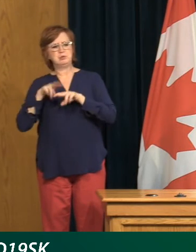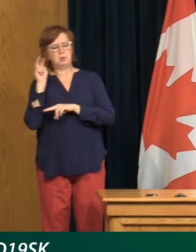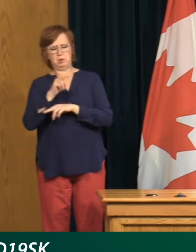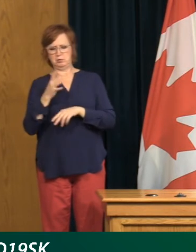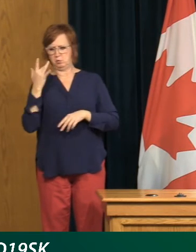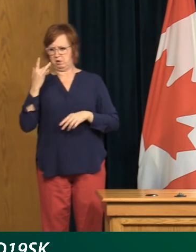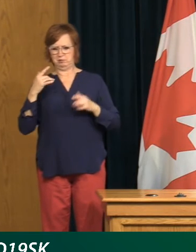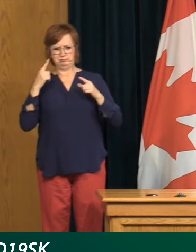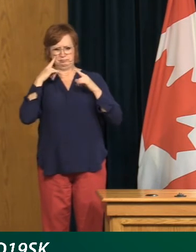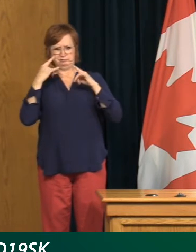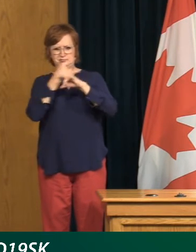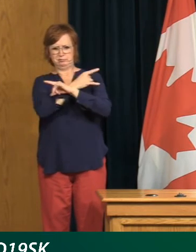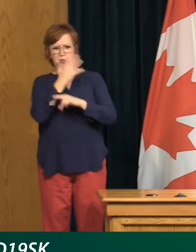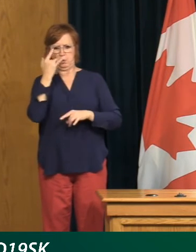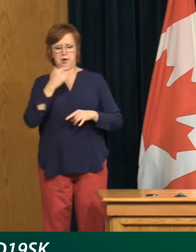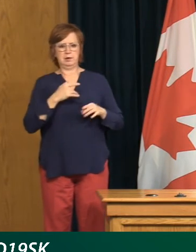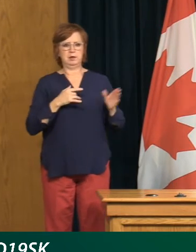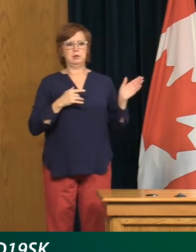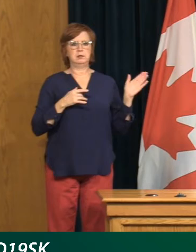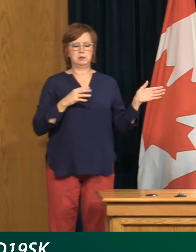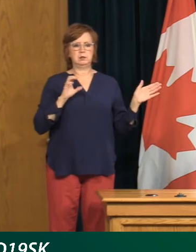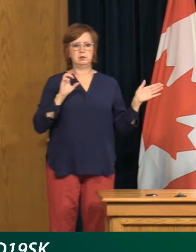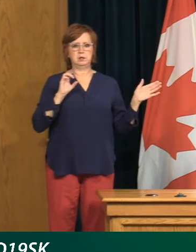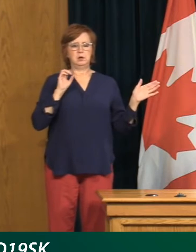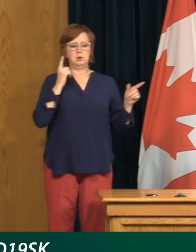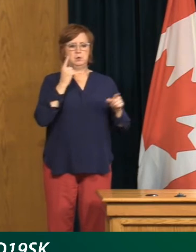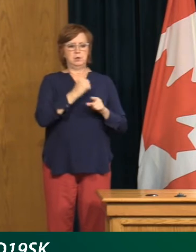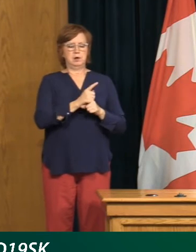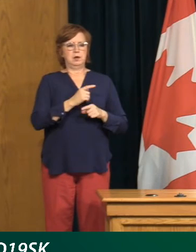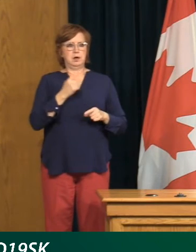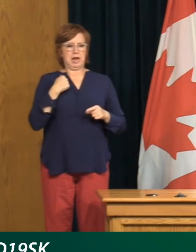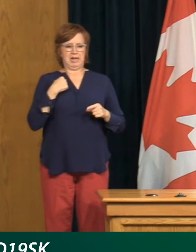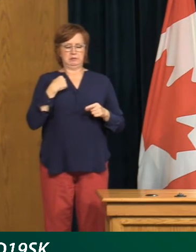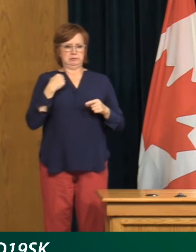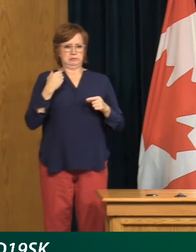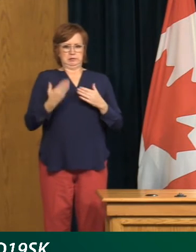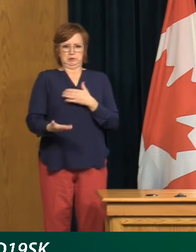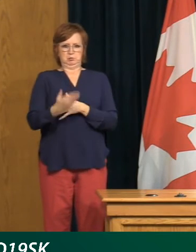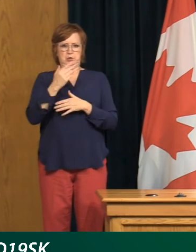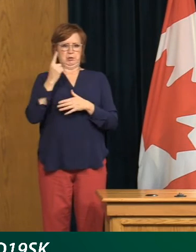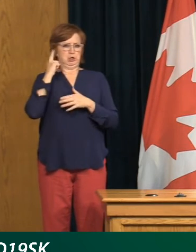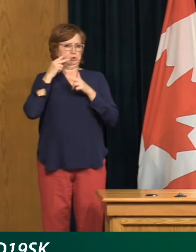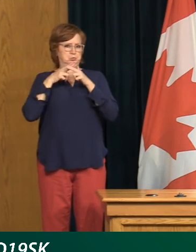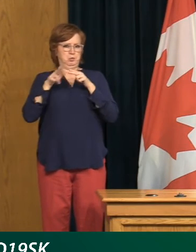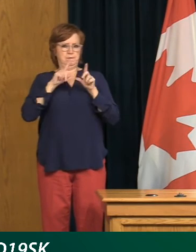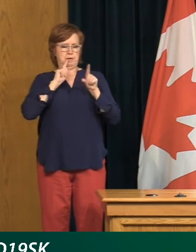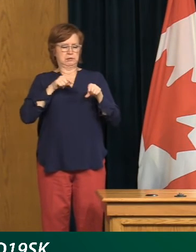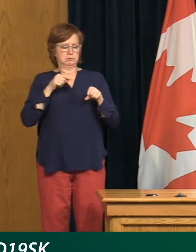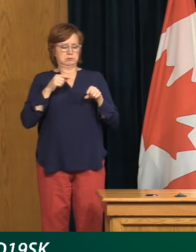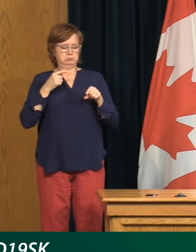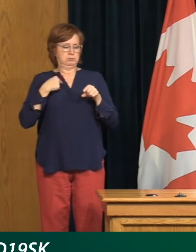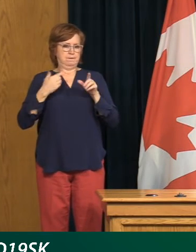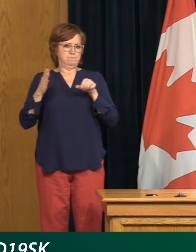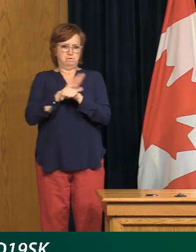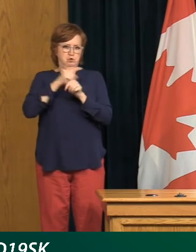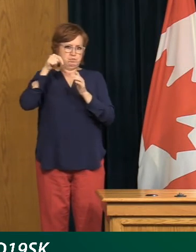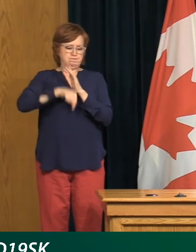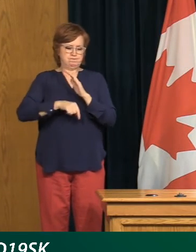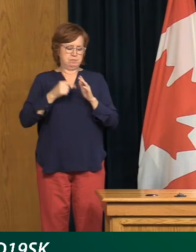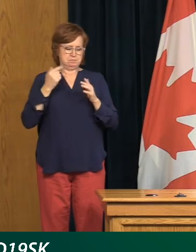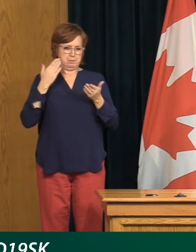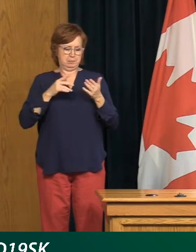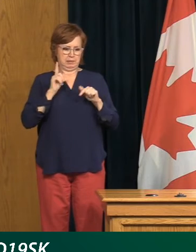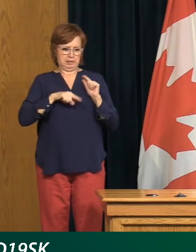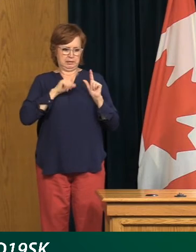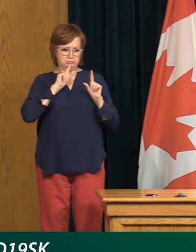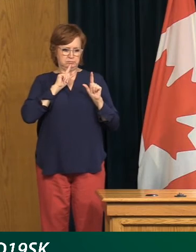behind that? Yeah. I just got some early information this morning, and I think there's a couple of aspects of that. One